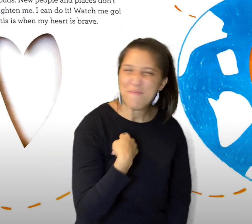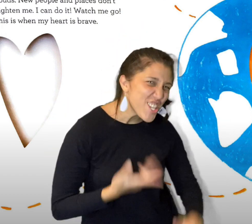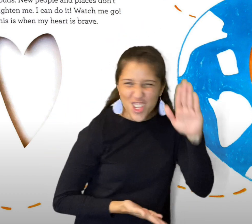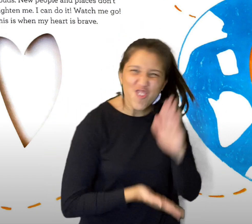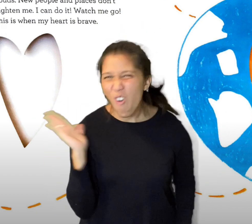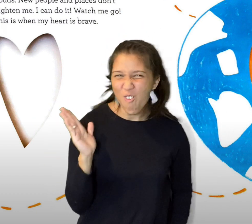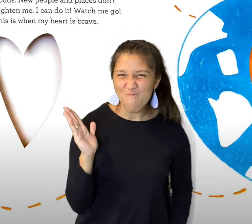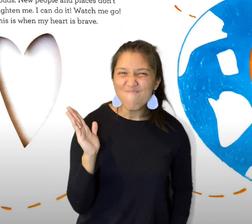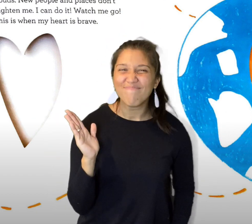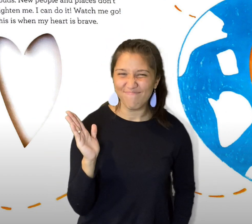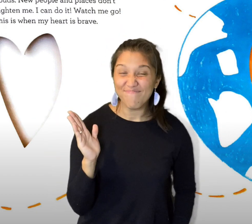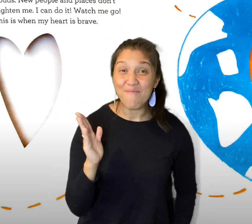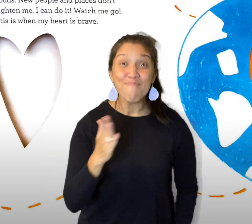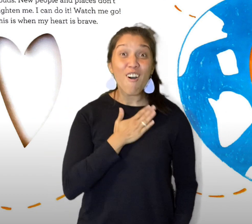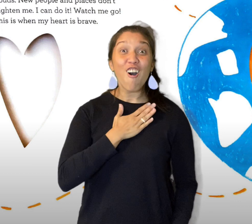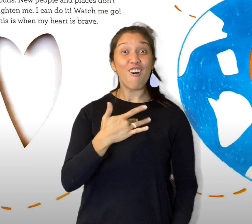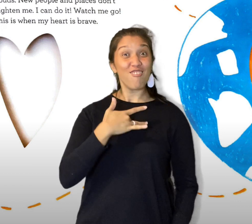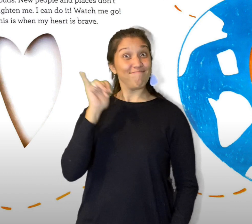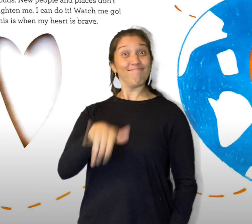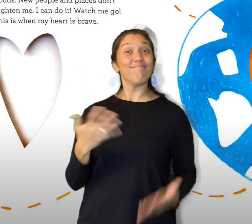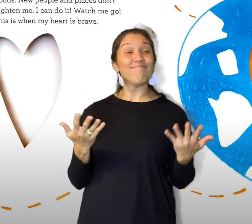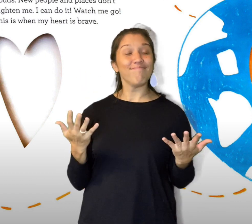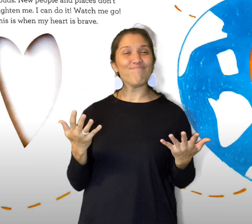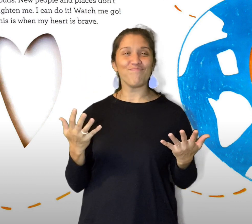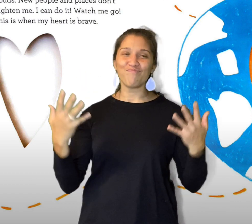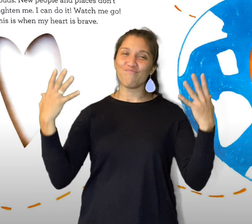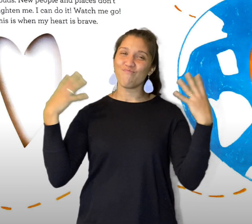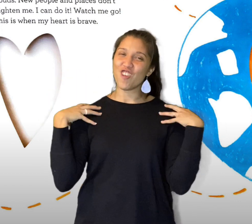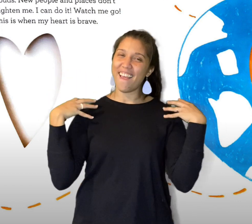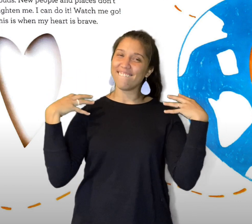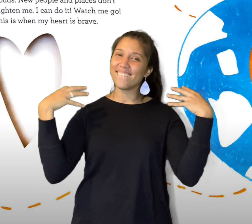me go. This is when my heart is brave.